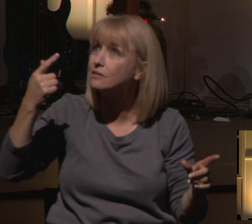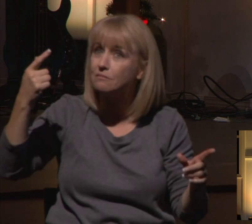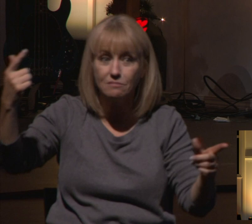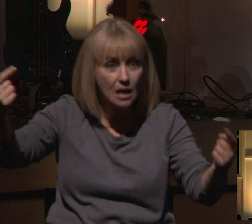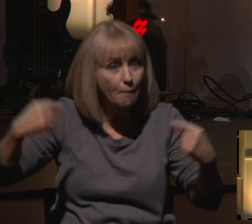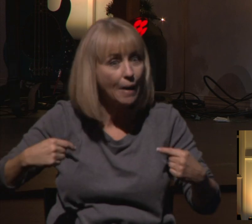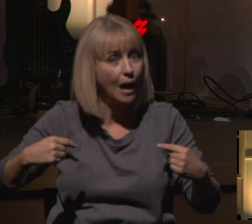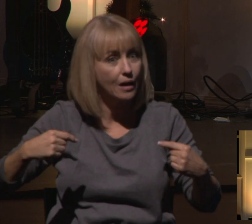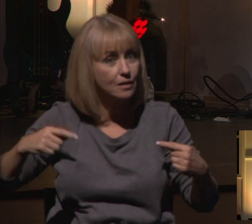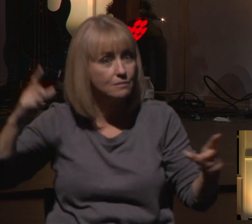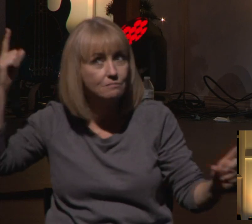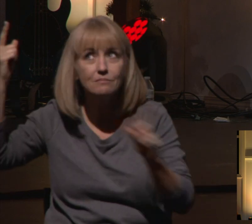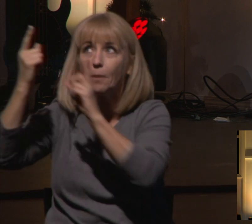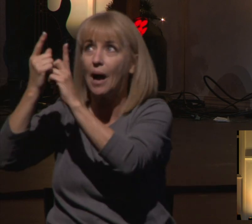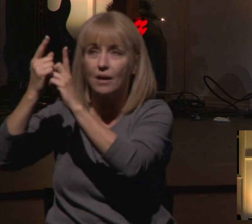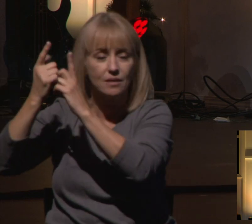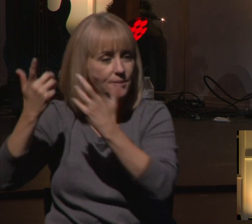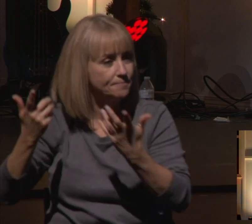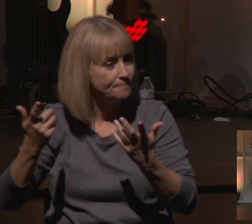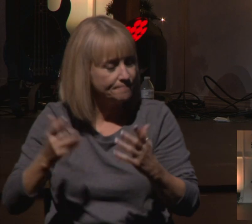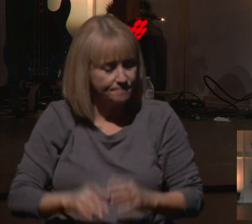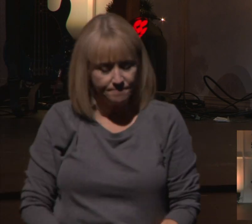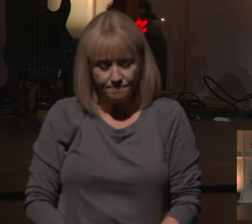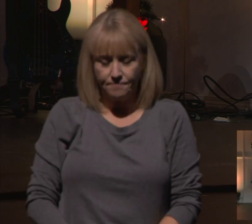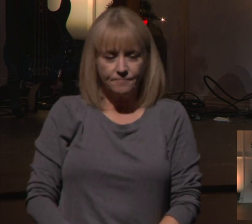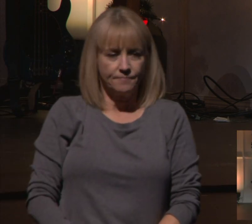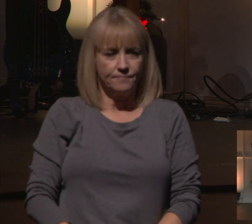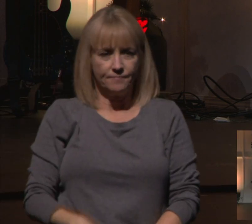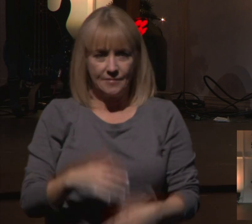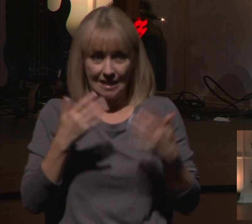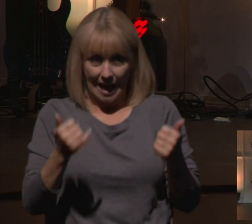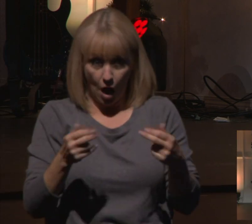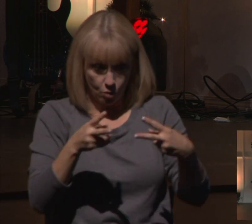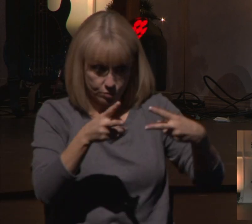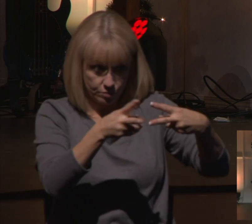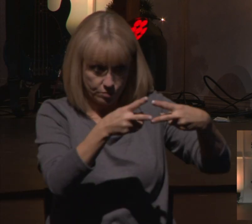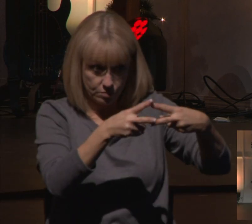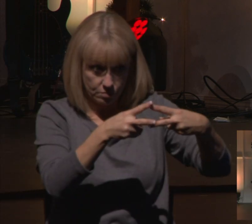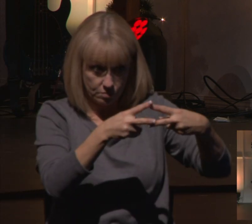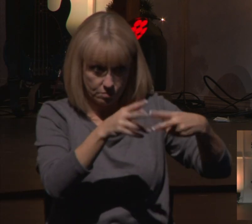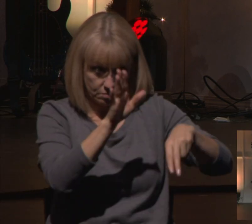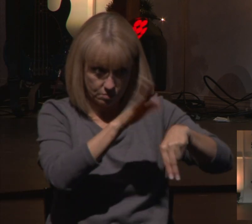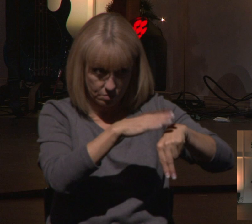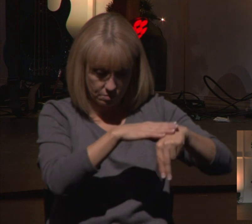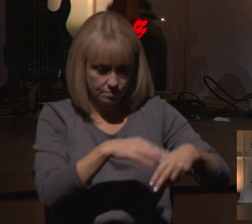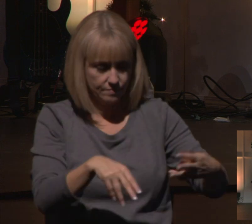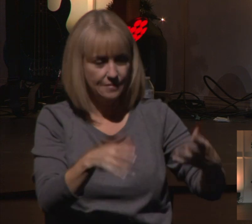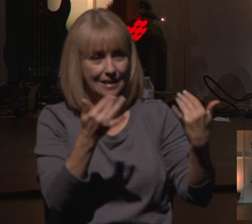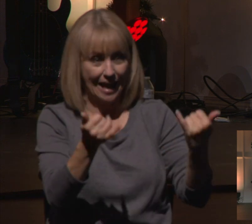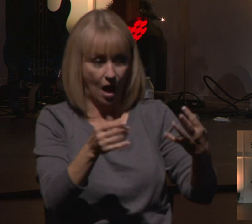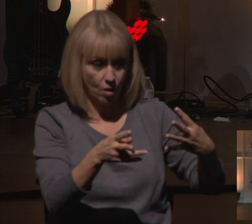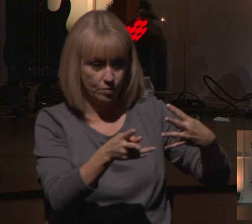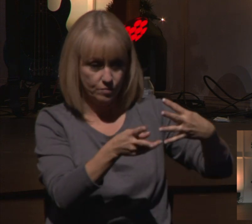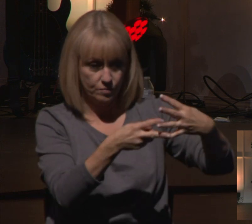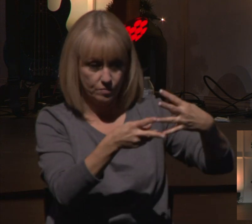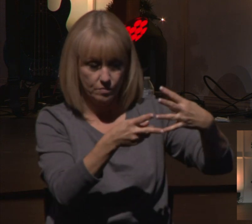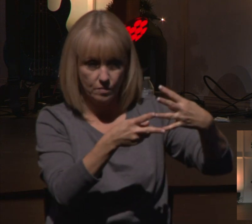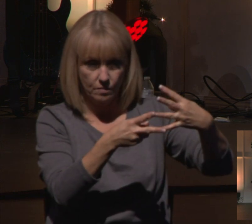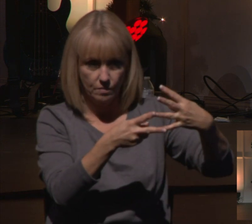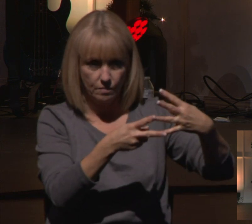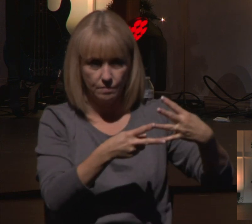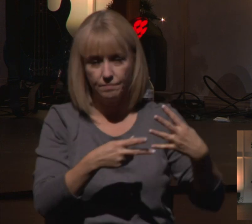challenges. This is two challenges that I hope that everybody takes up. And the first challenge is this, to renew holy habits while you're in exile.